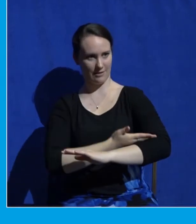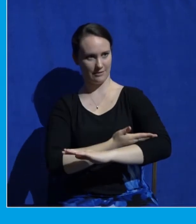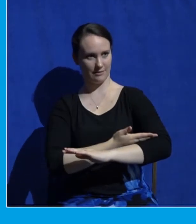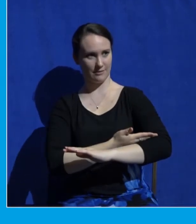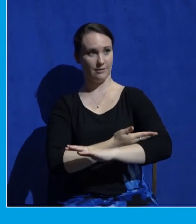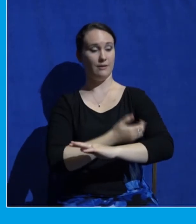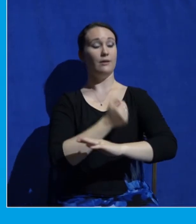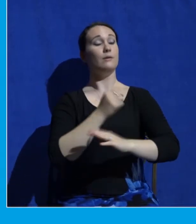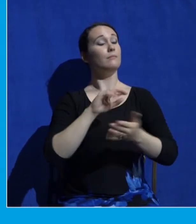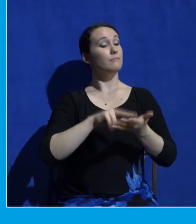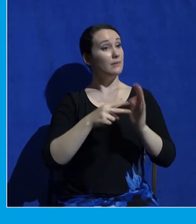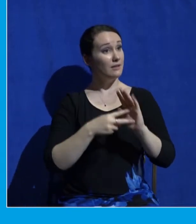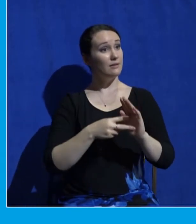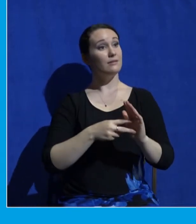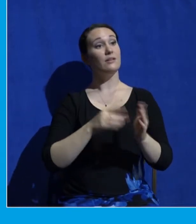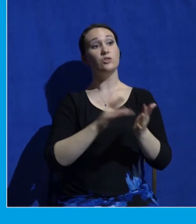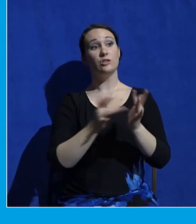found in listening to him.